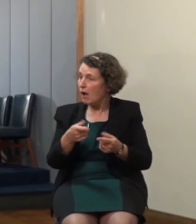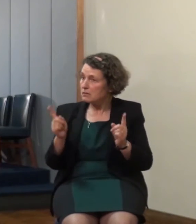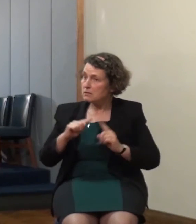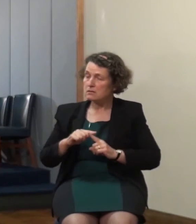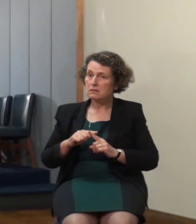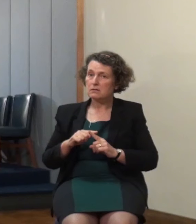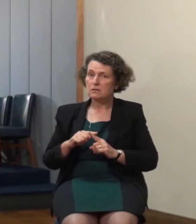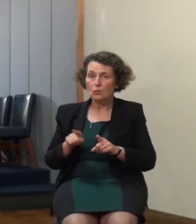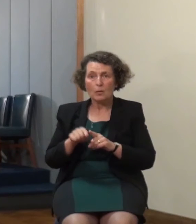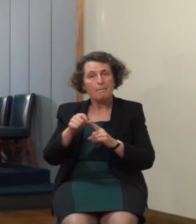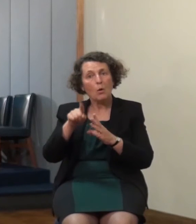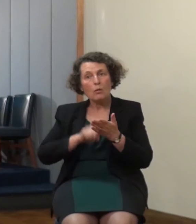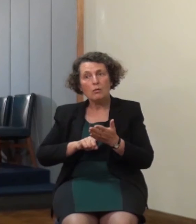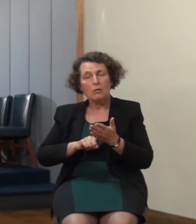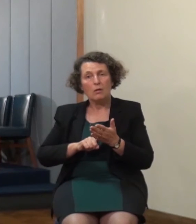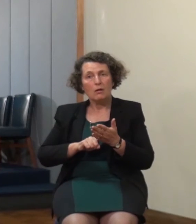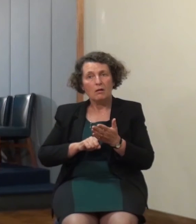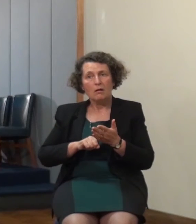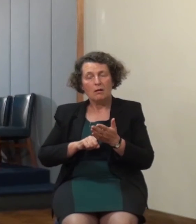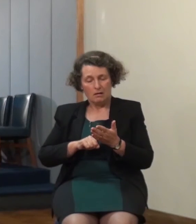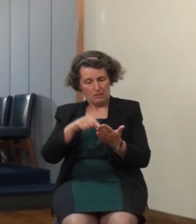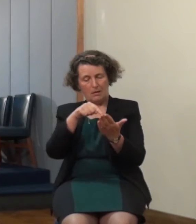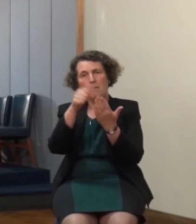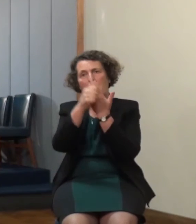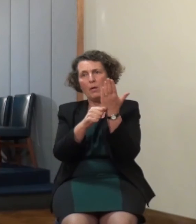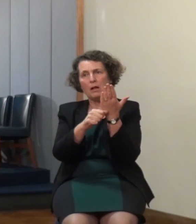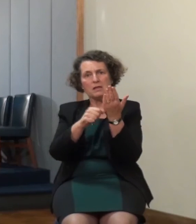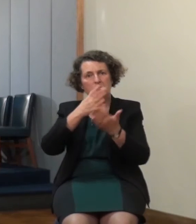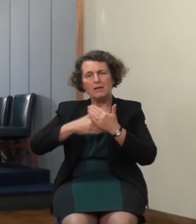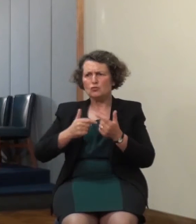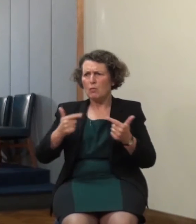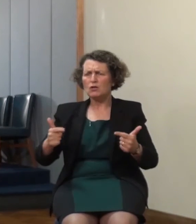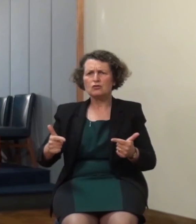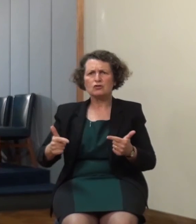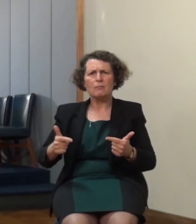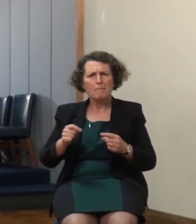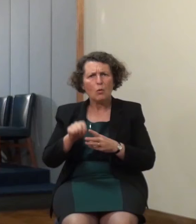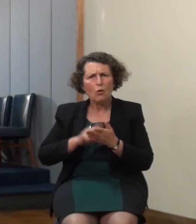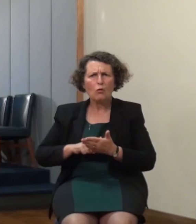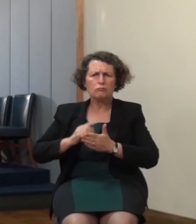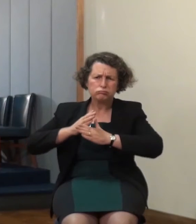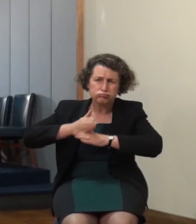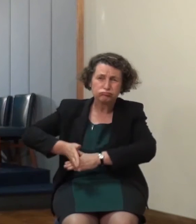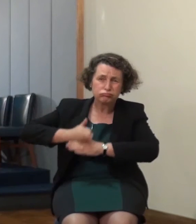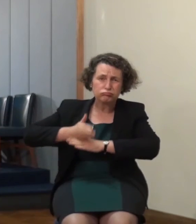we know so much what he endured and what he accomplished by the power of the spirit from the Lord